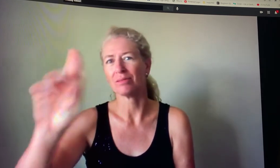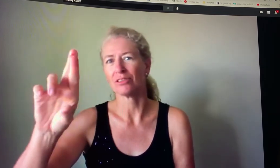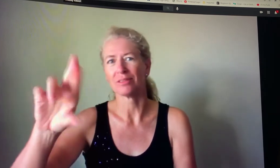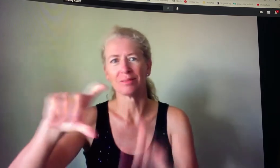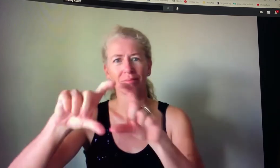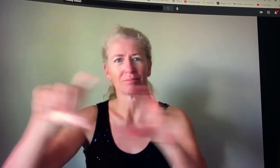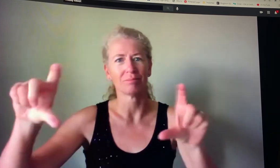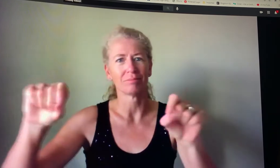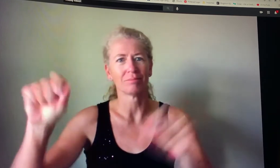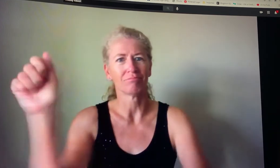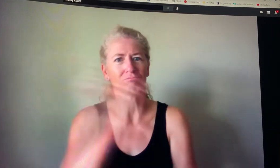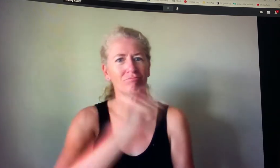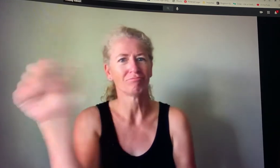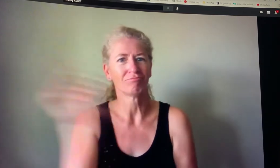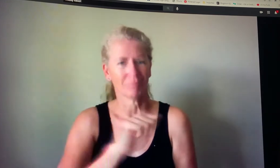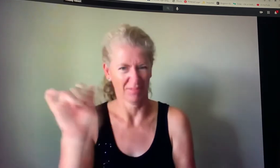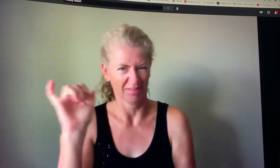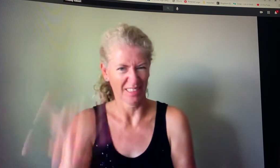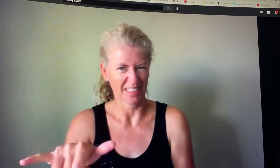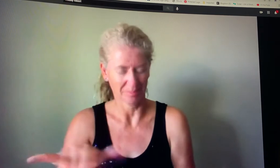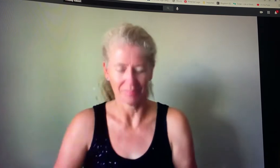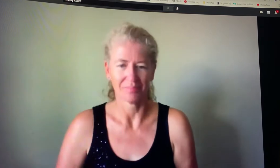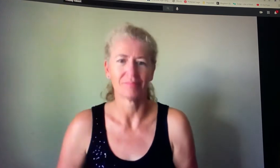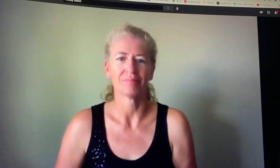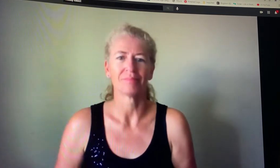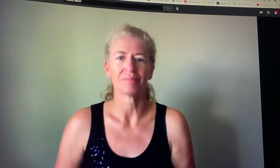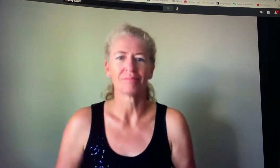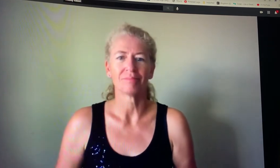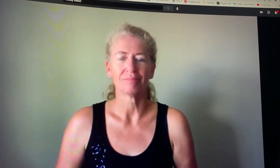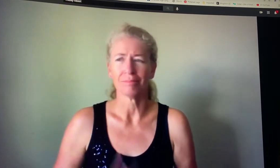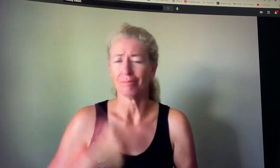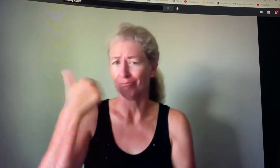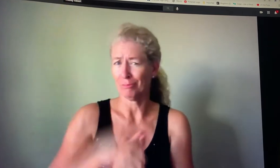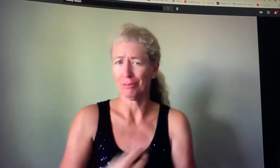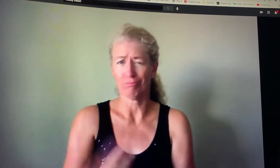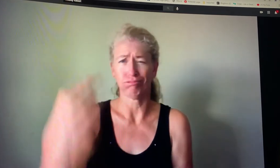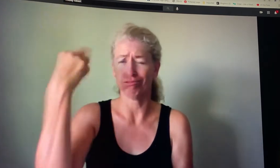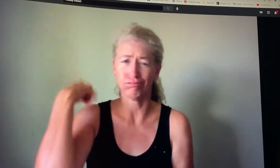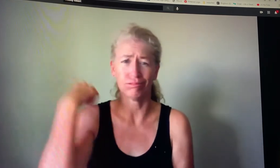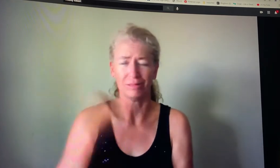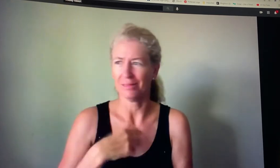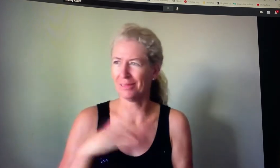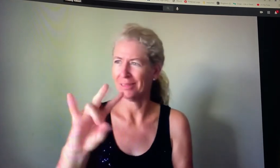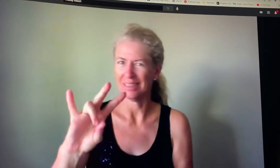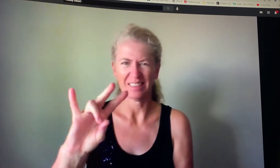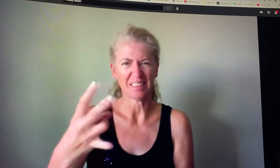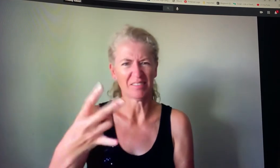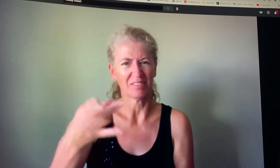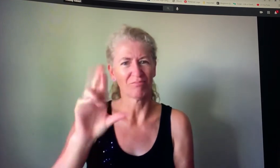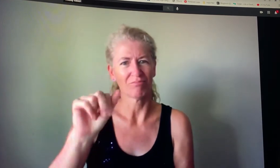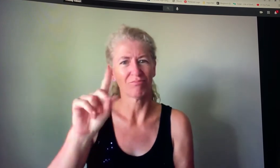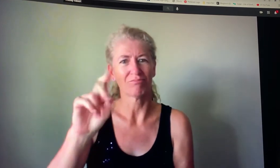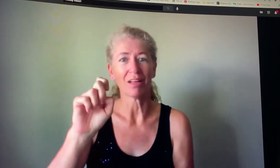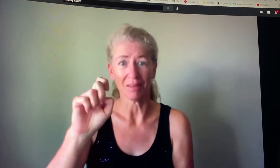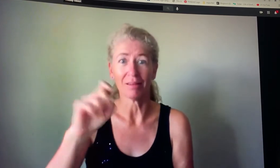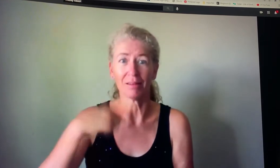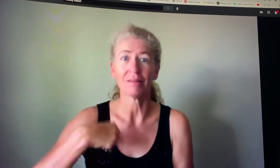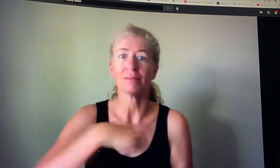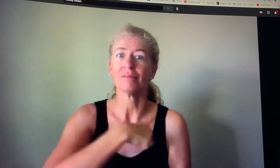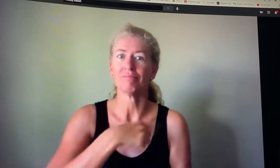I remember back when I was in seventh grade